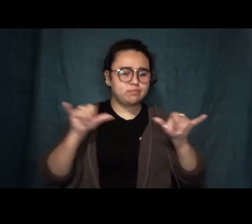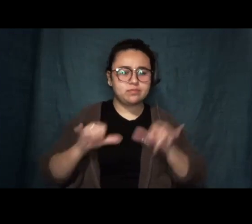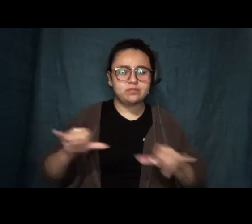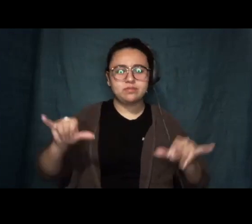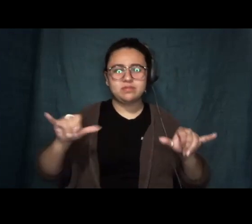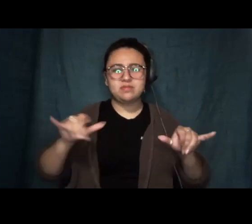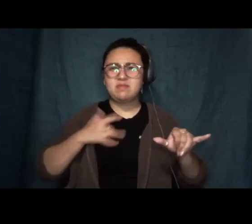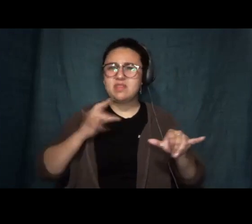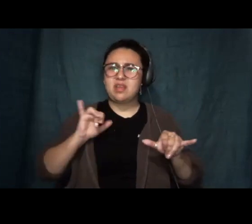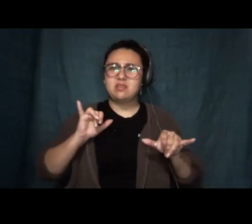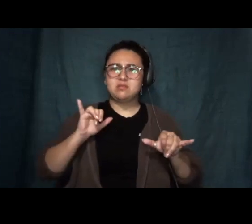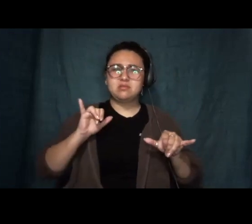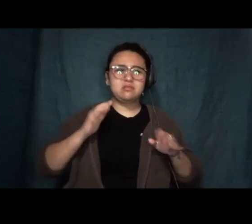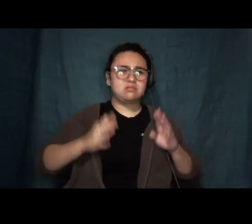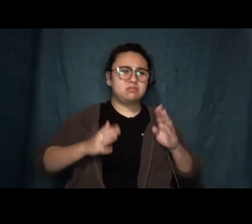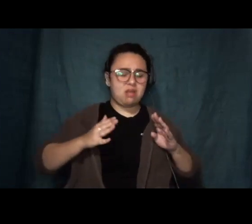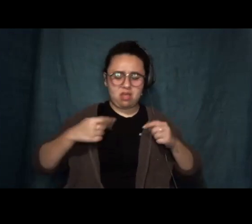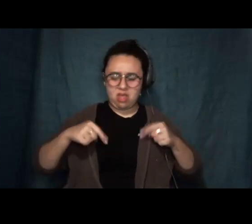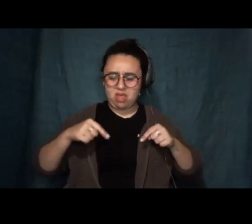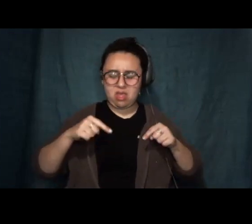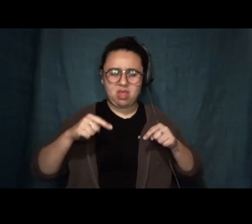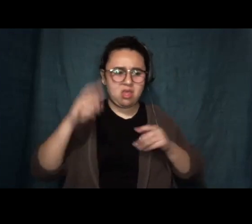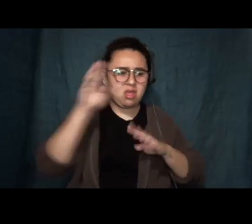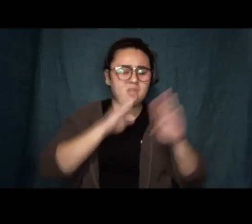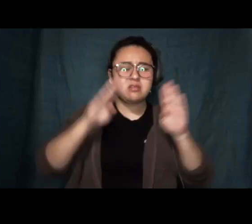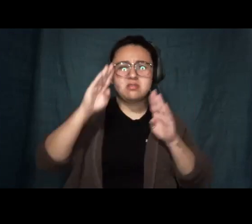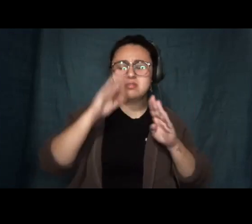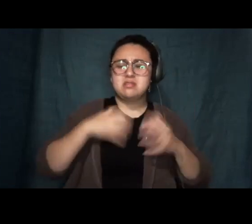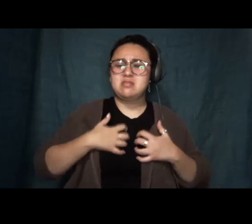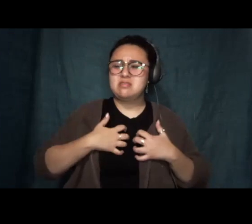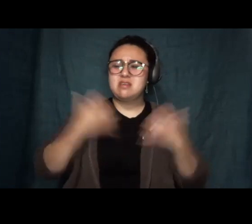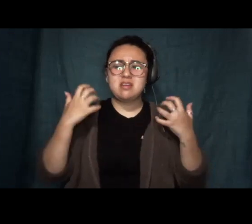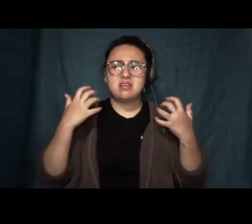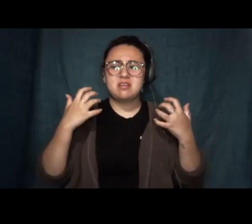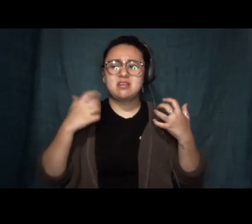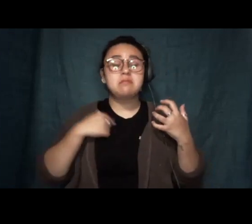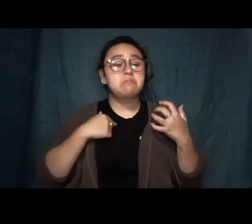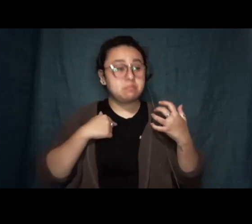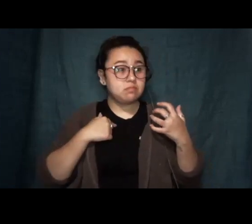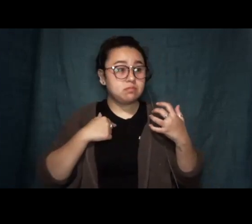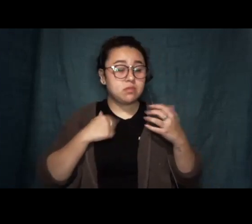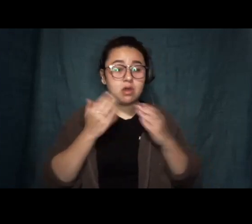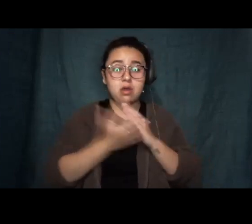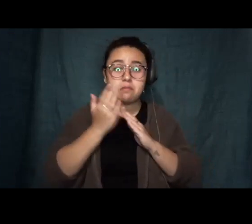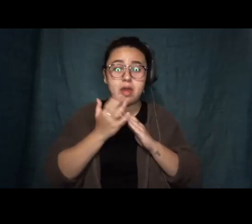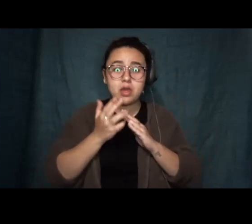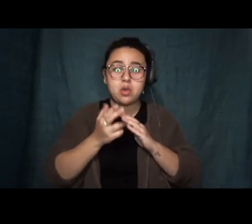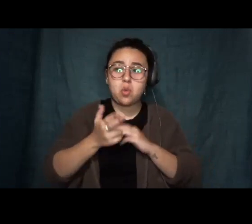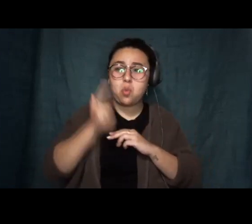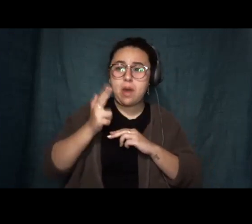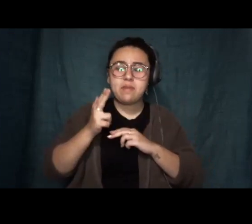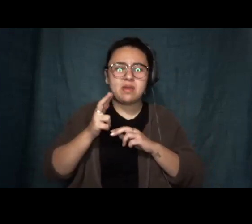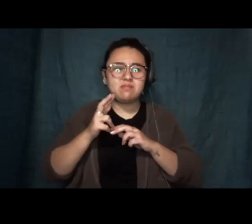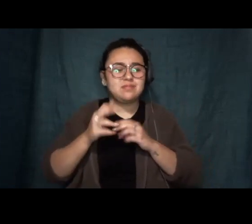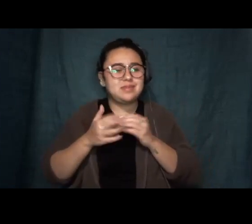anxiety at work. That's anger. If I was an automatic weapon, this would all be so easy to conceal against